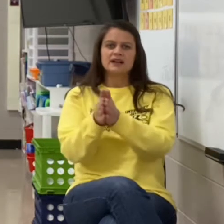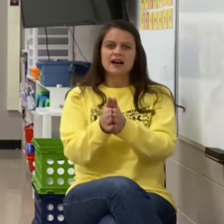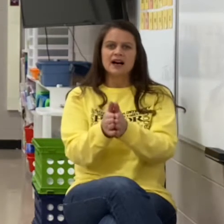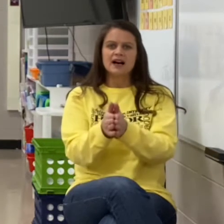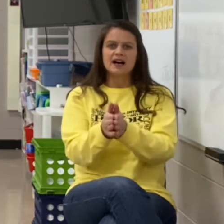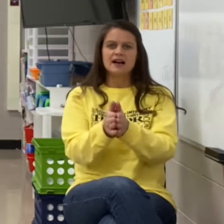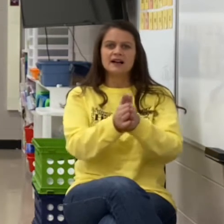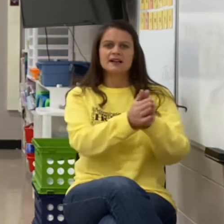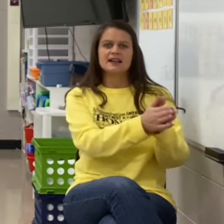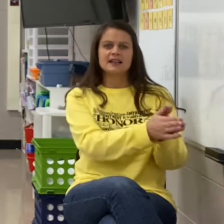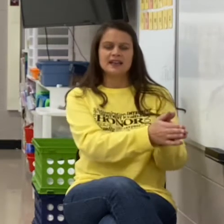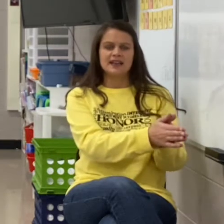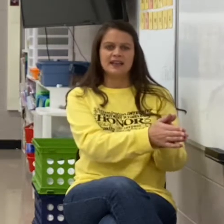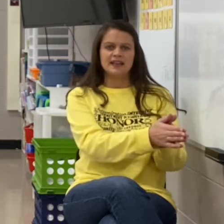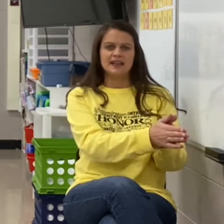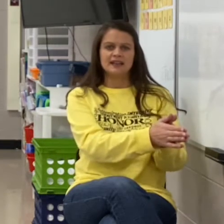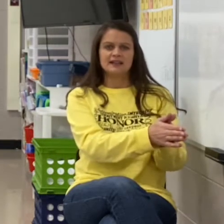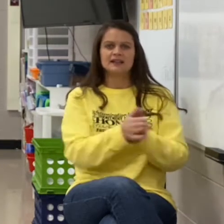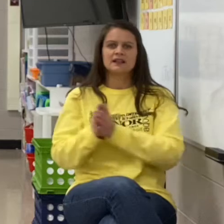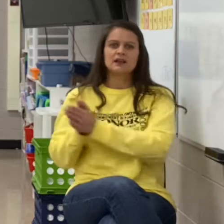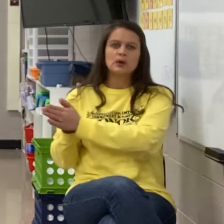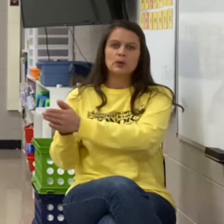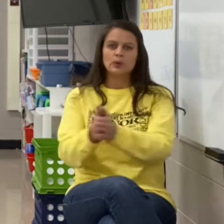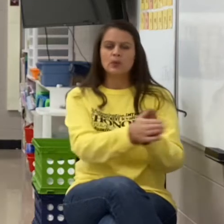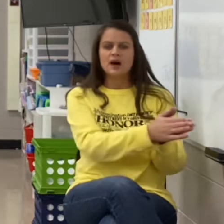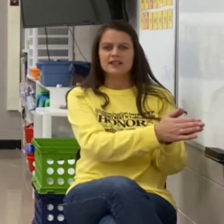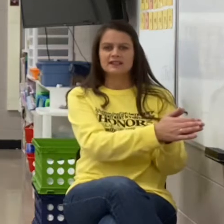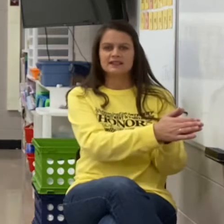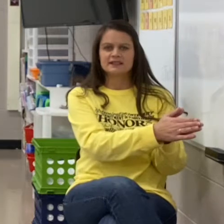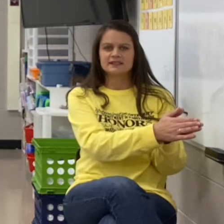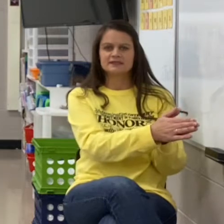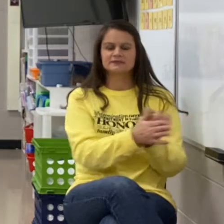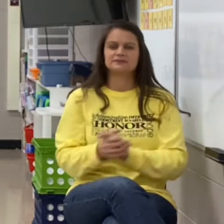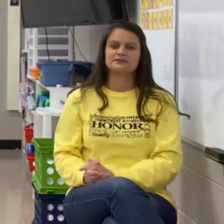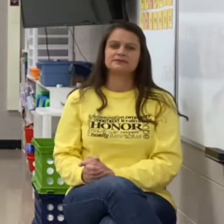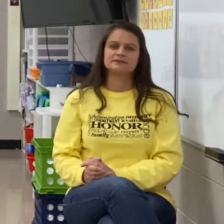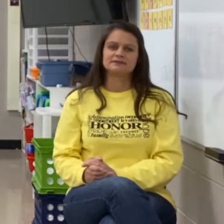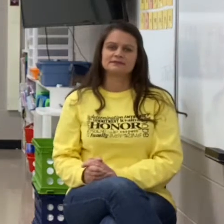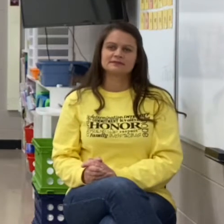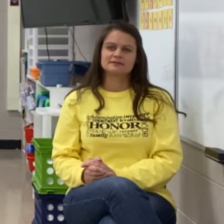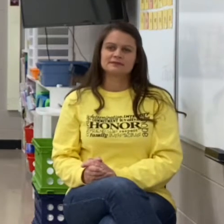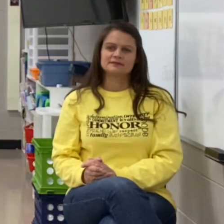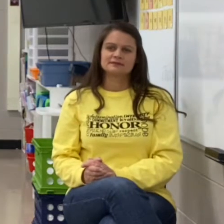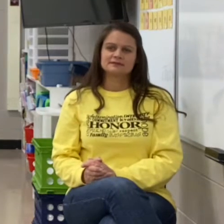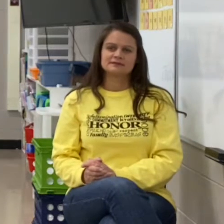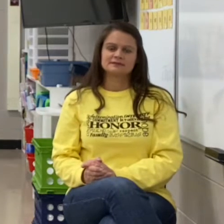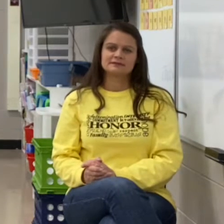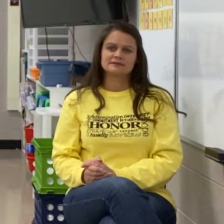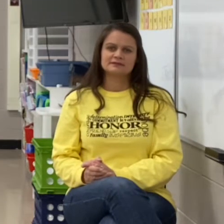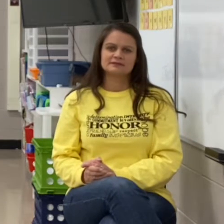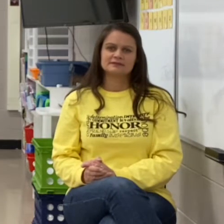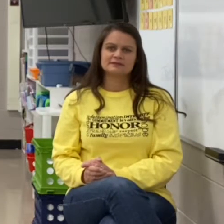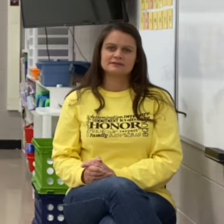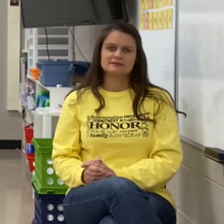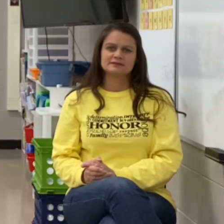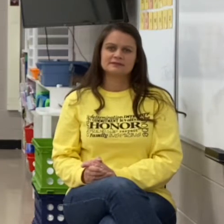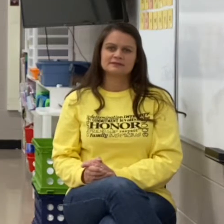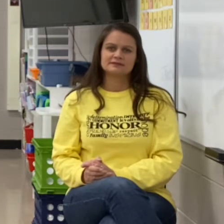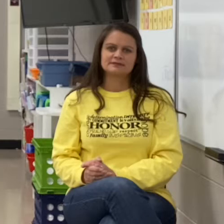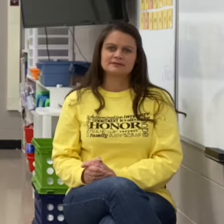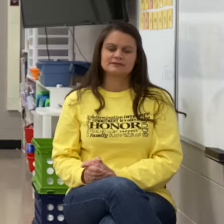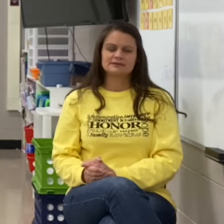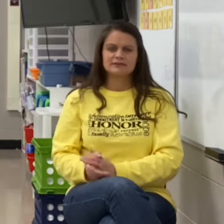-u-n. One. Great. M-a